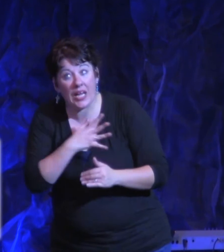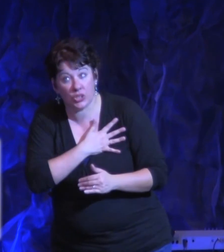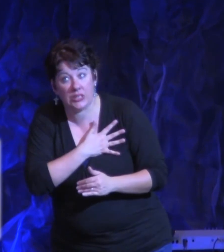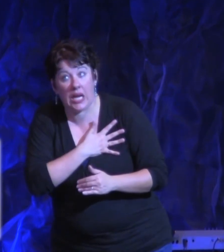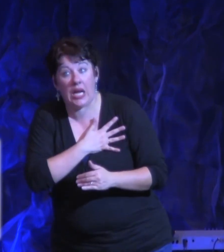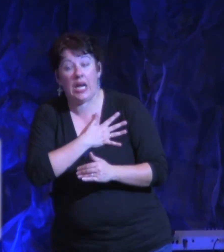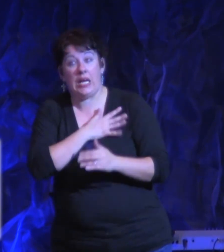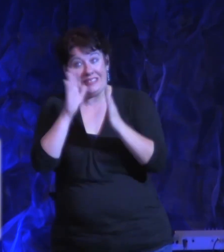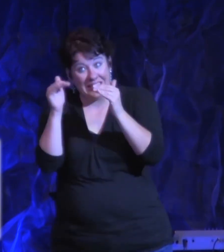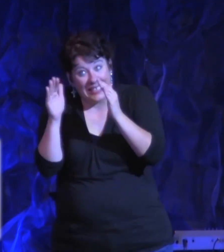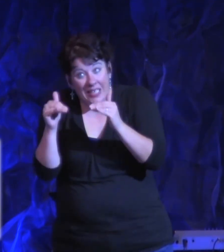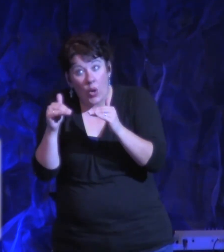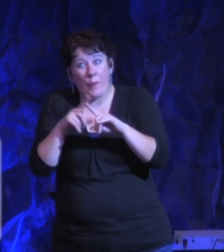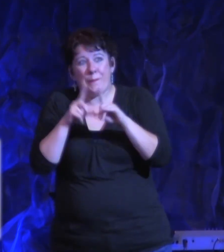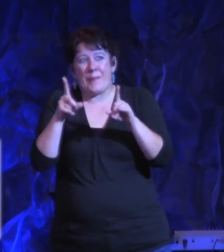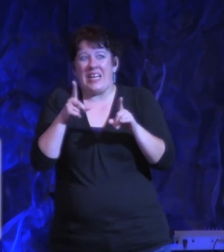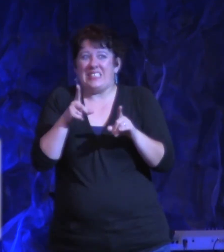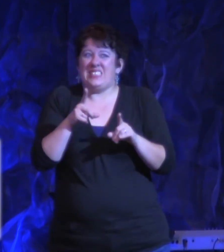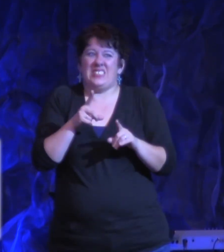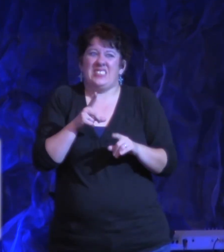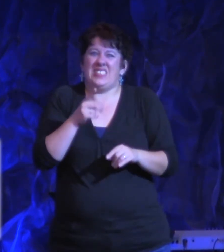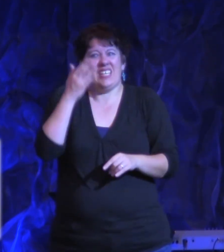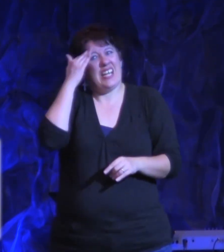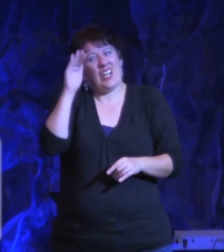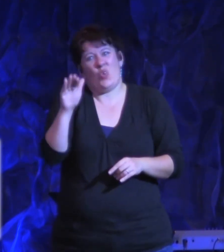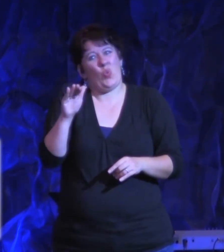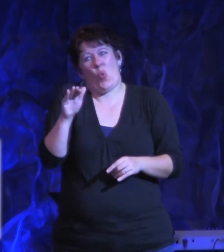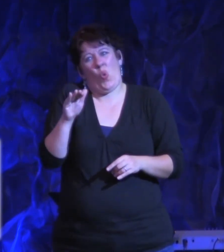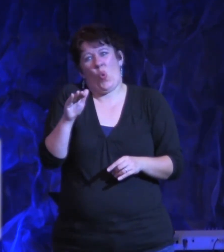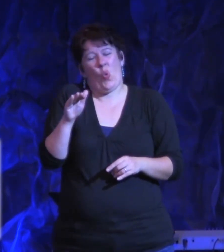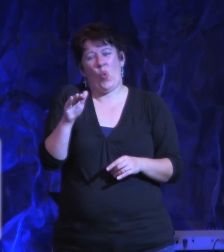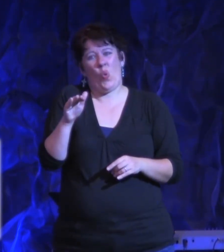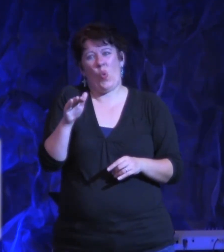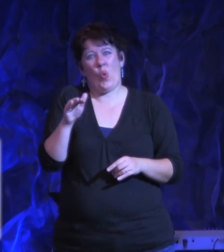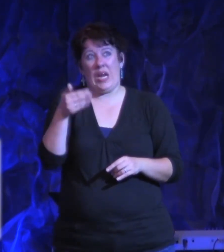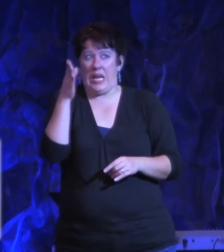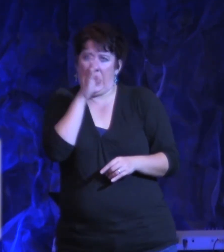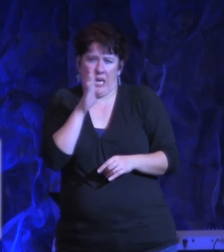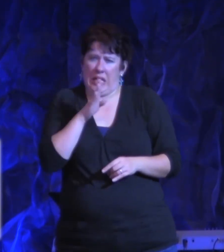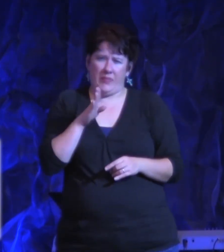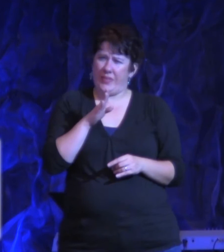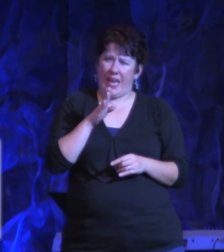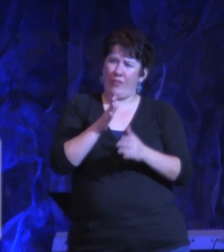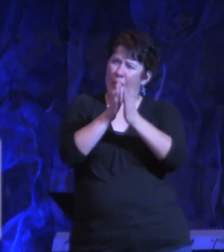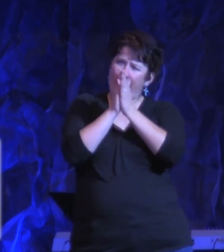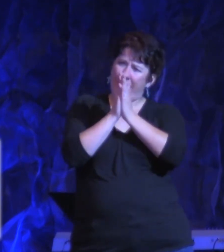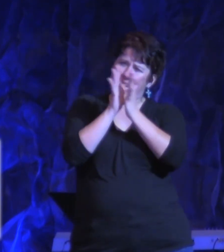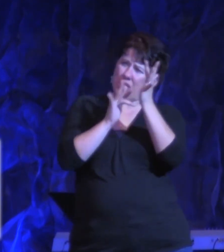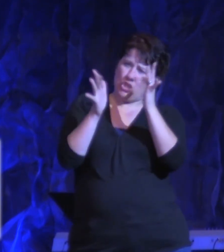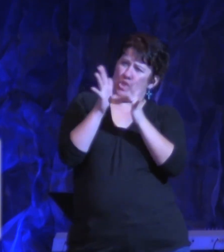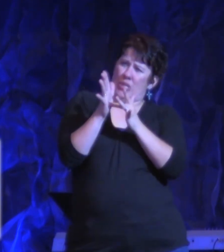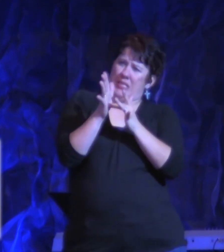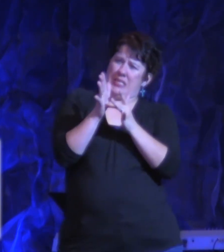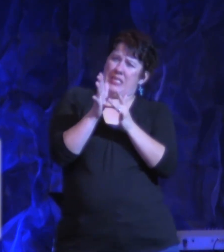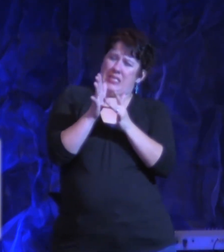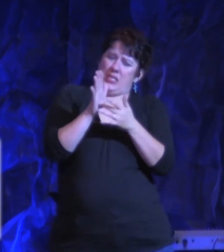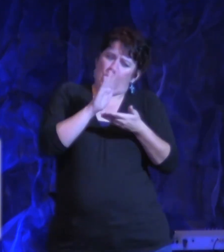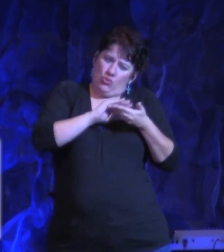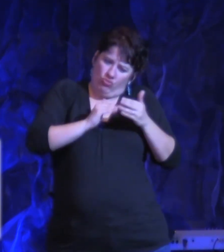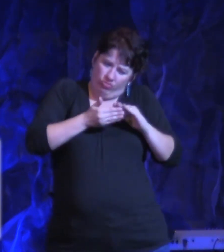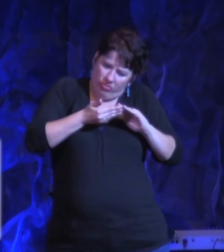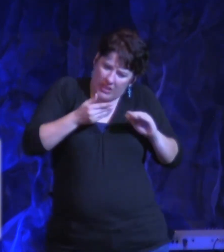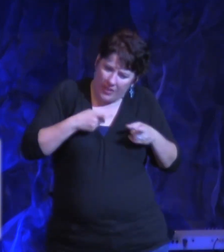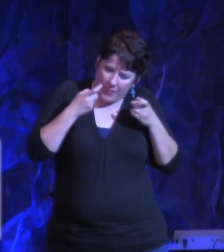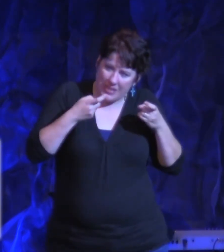I've never really surrendered my heart to Jesus. I've never really asked him to genuinely forgive my sins, but I want to do that today.